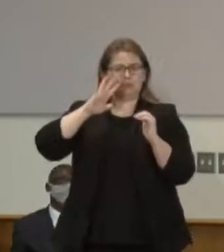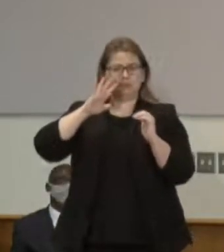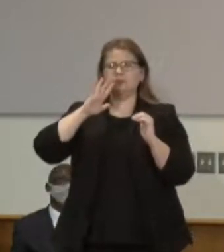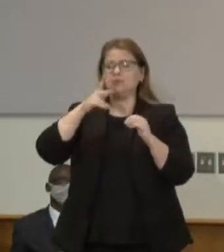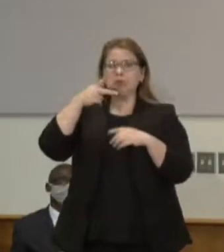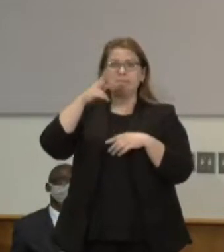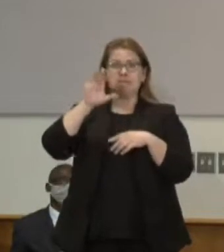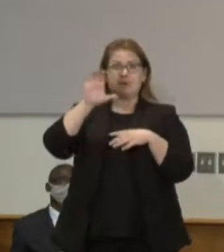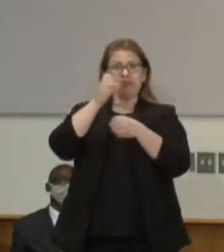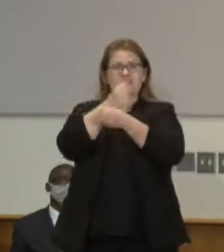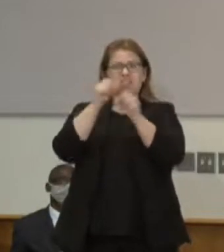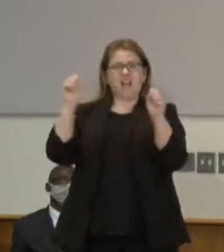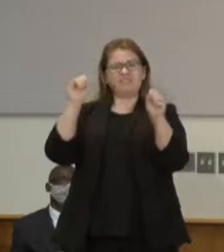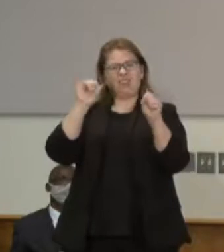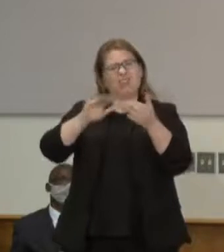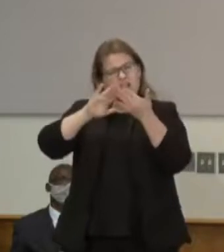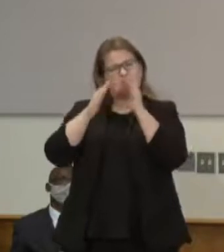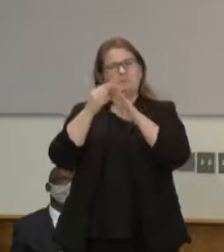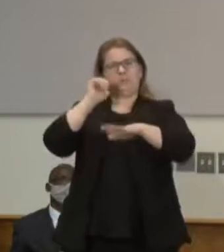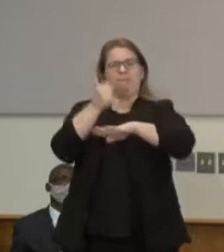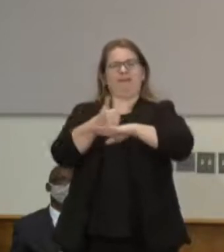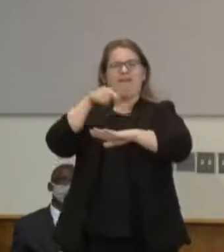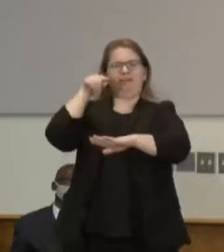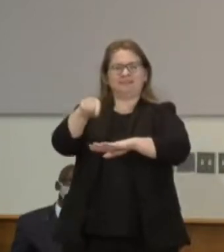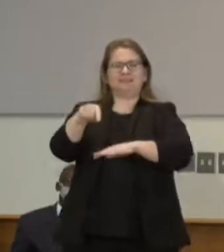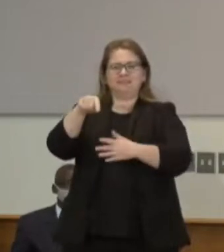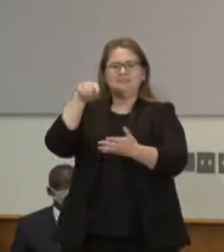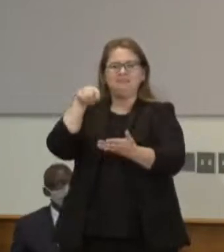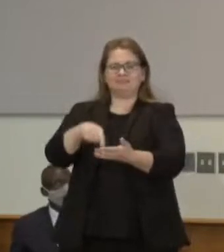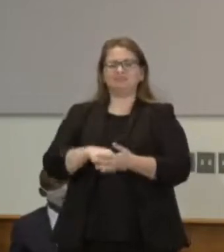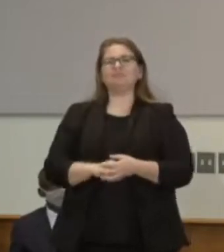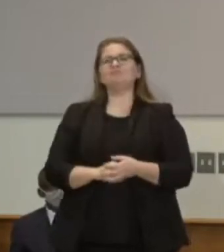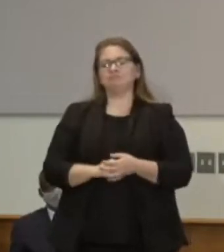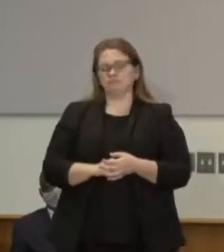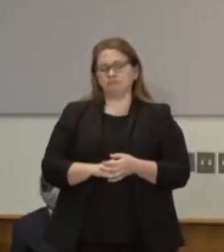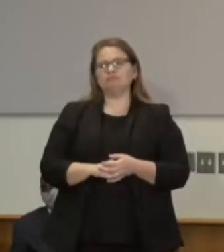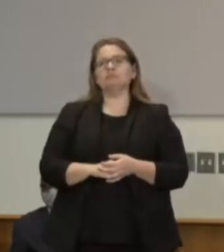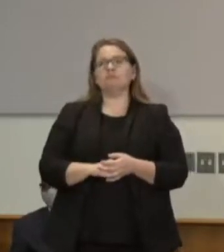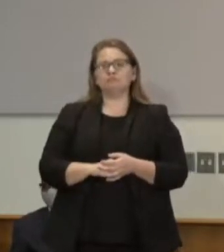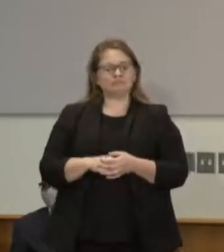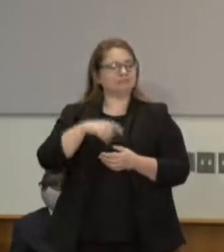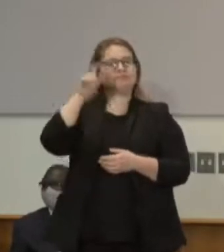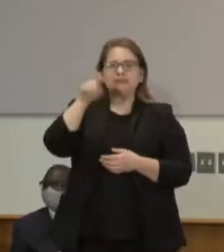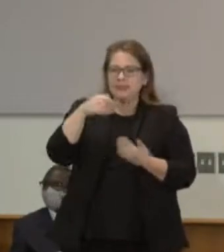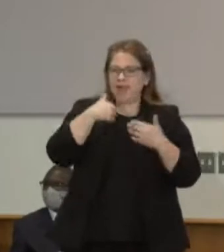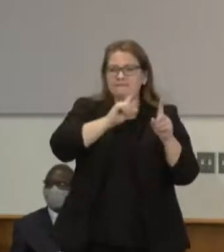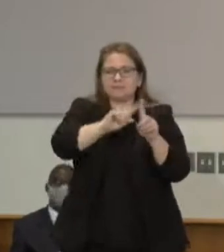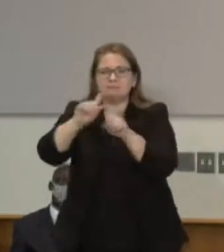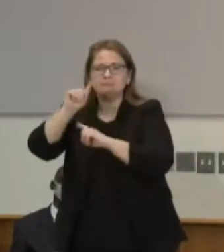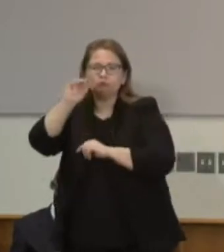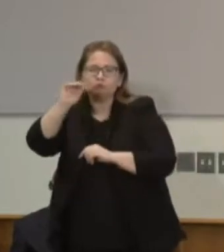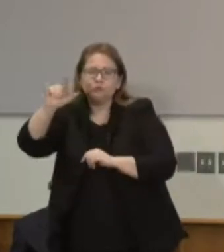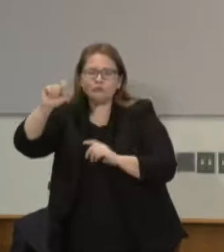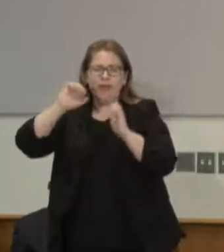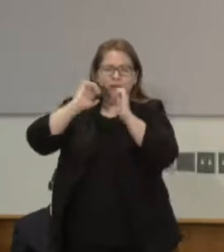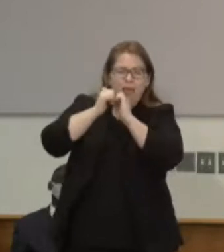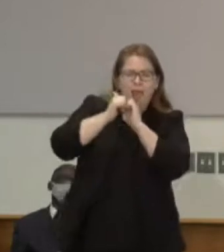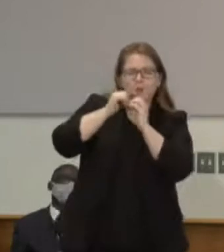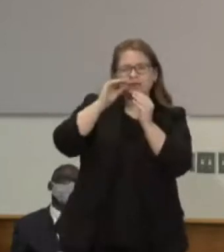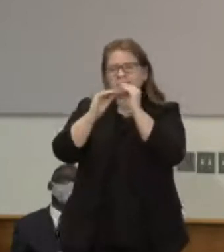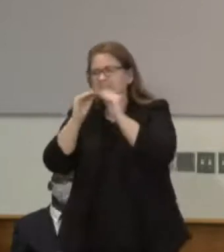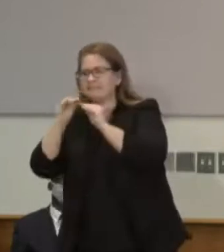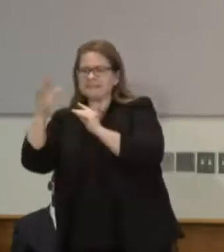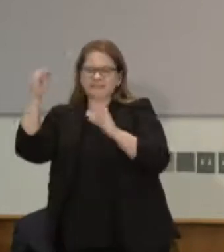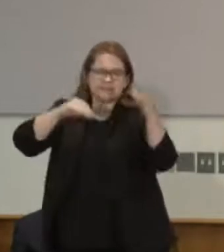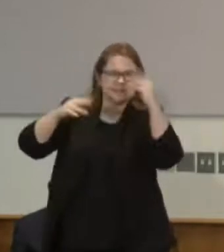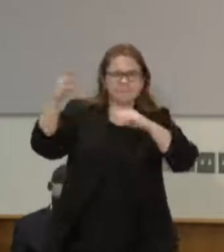there's something broken, you bring in the tools needed for that situation. There very well may be times when you